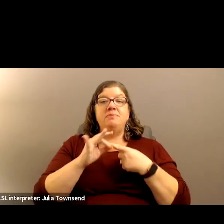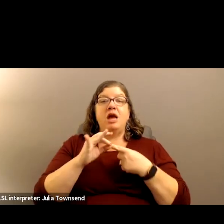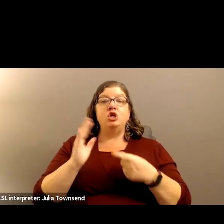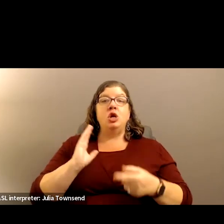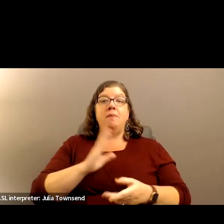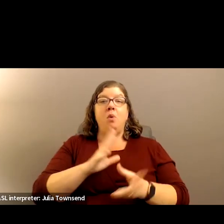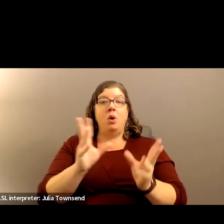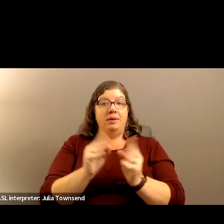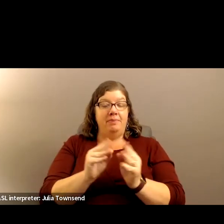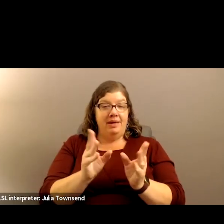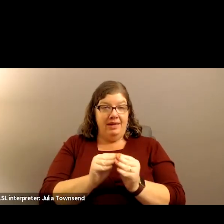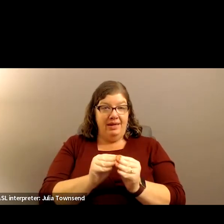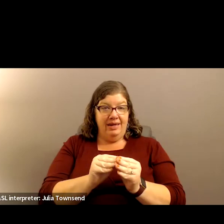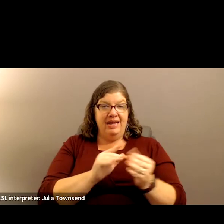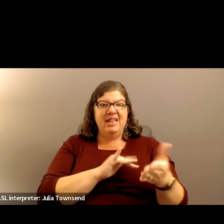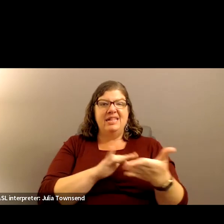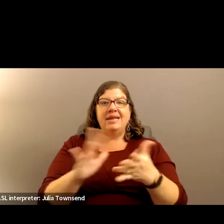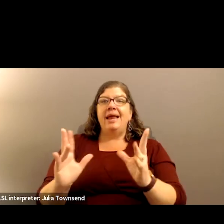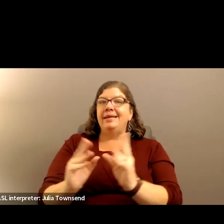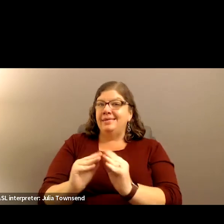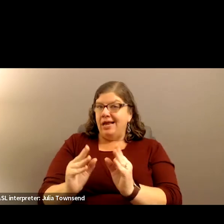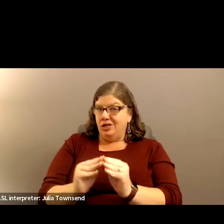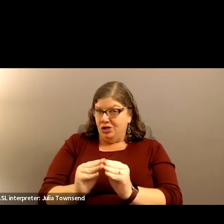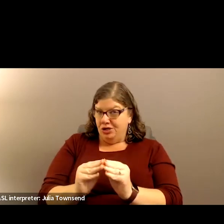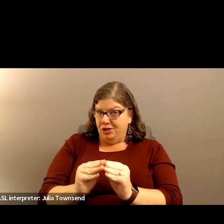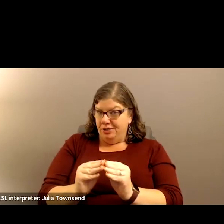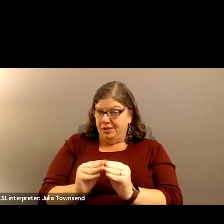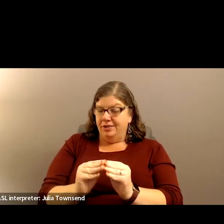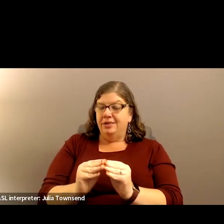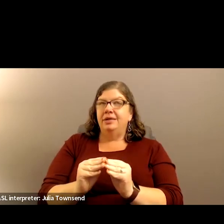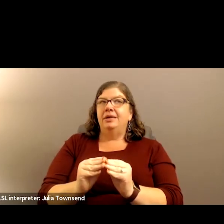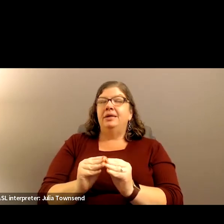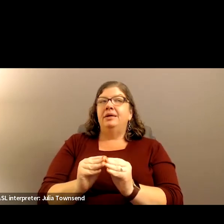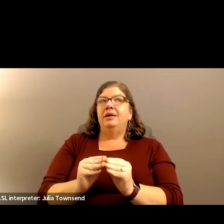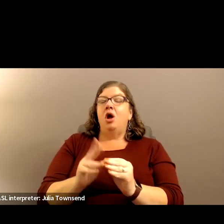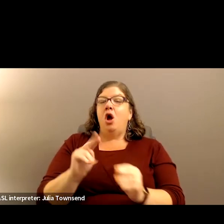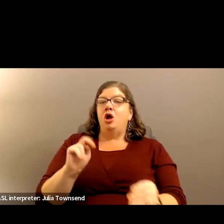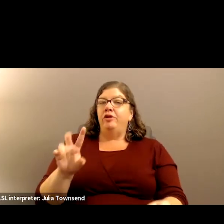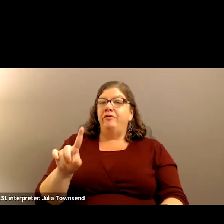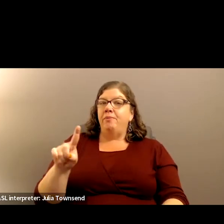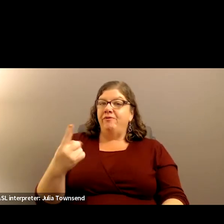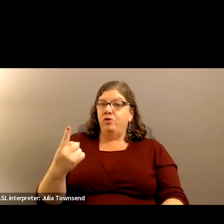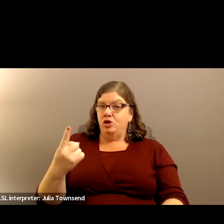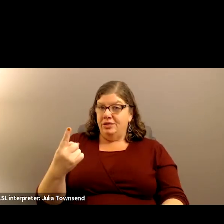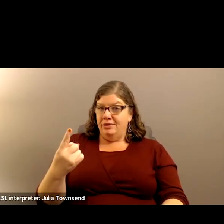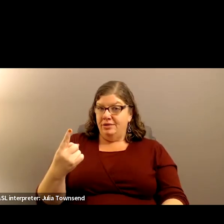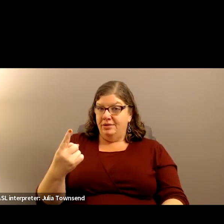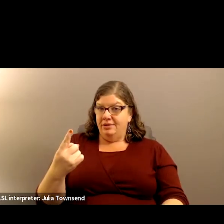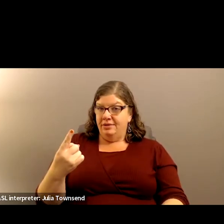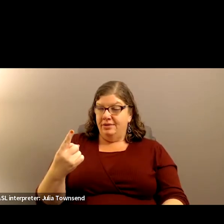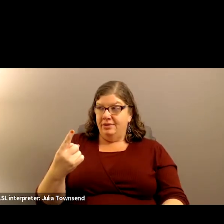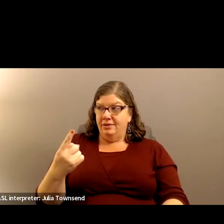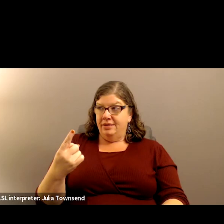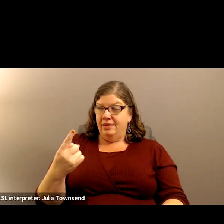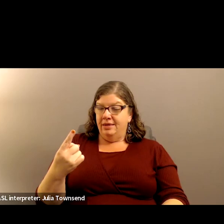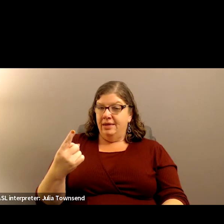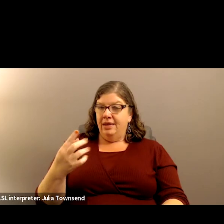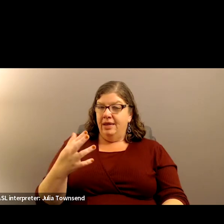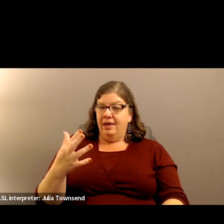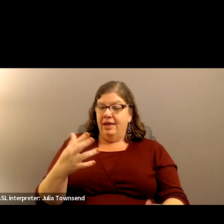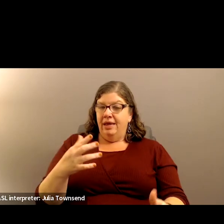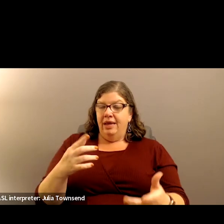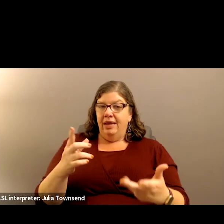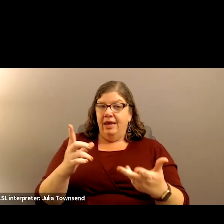meeting, board study session on November 1st. And